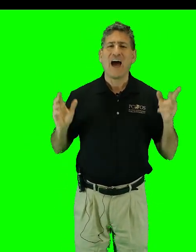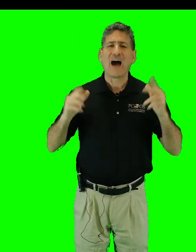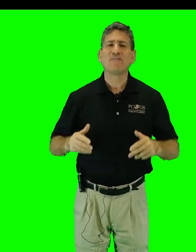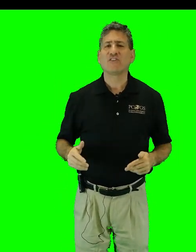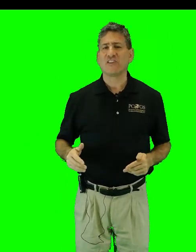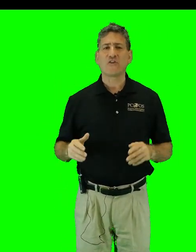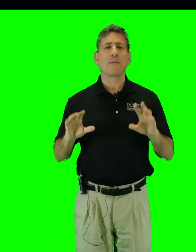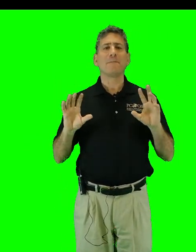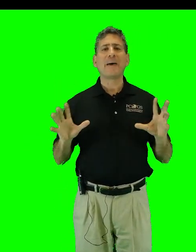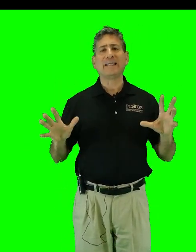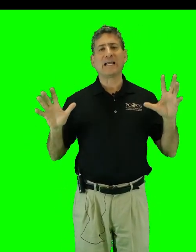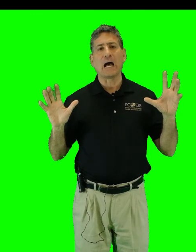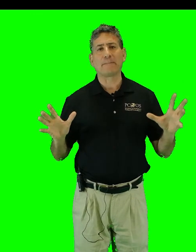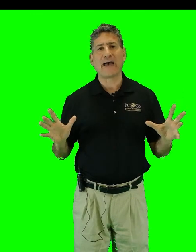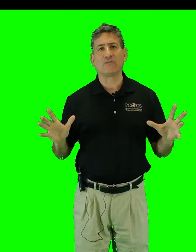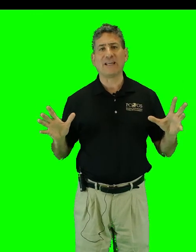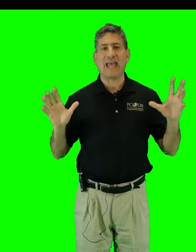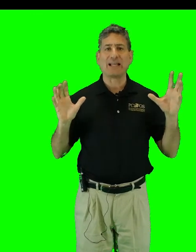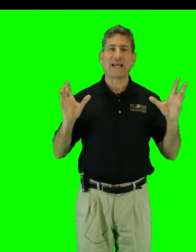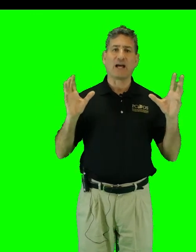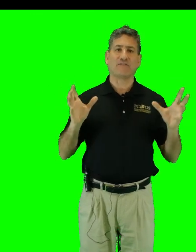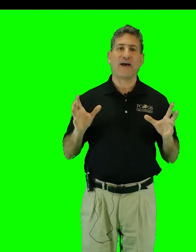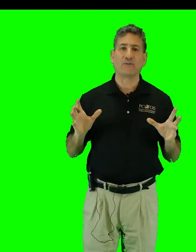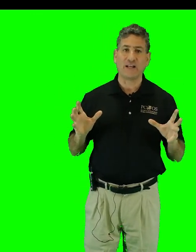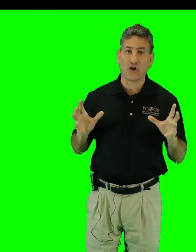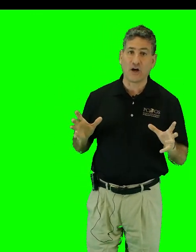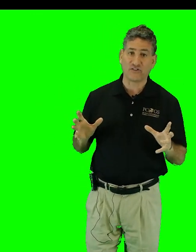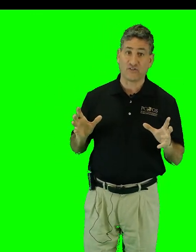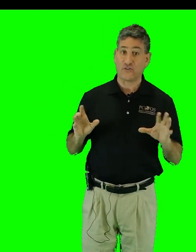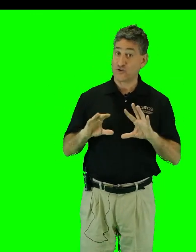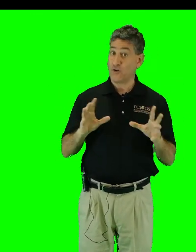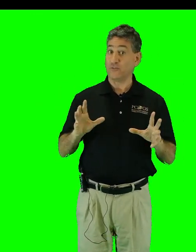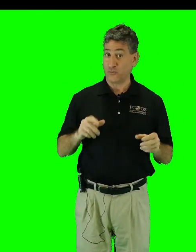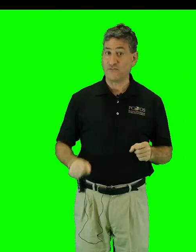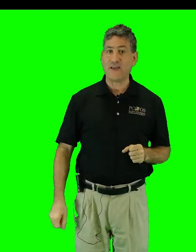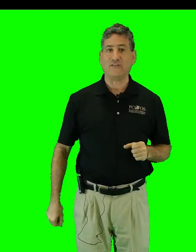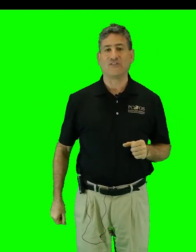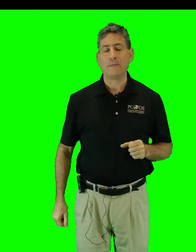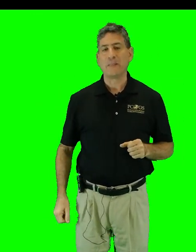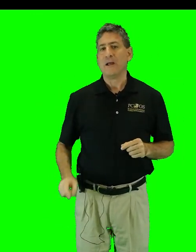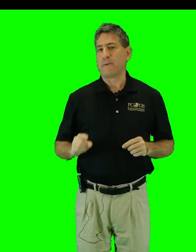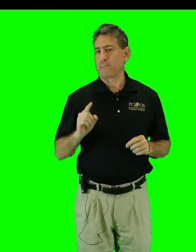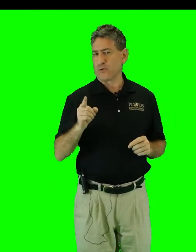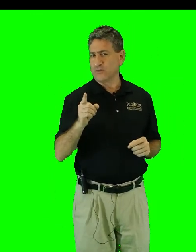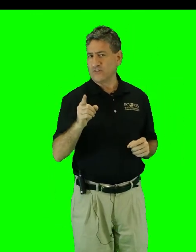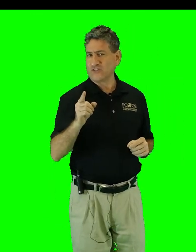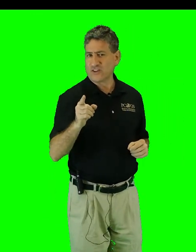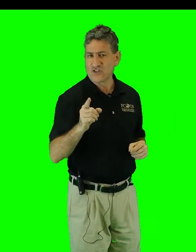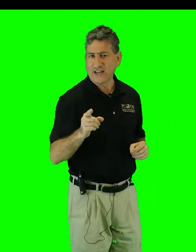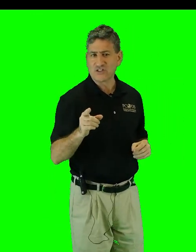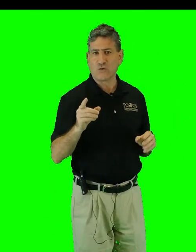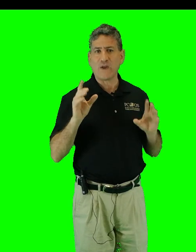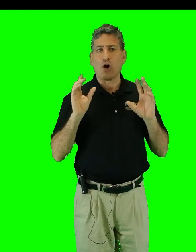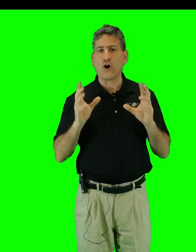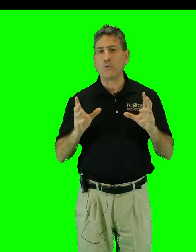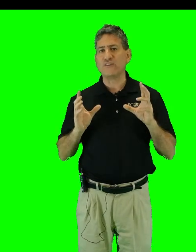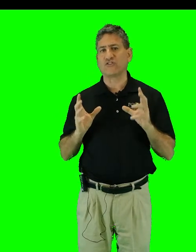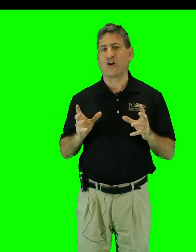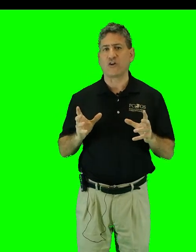Obviously, there are many compounding and confounding causes for the troubles we face. But prudence suggests that we always start